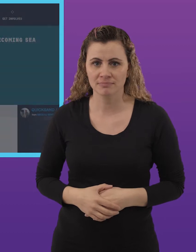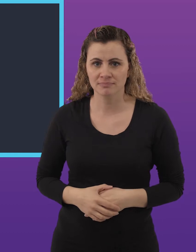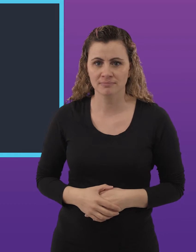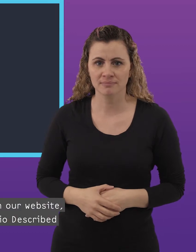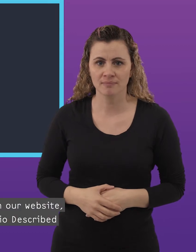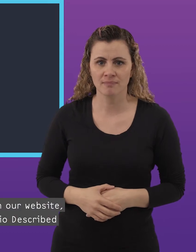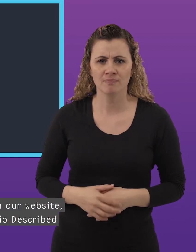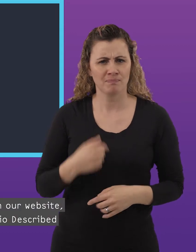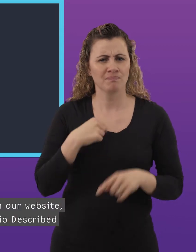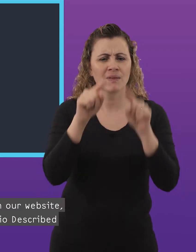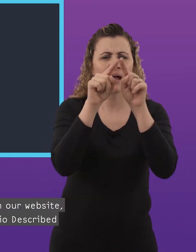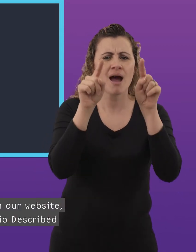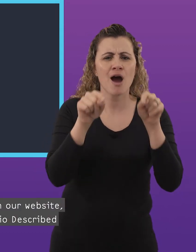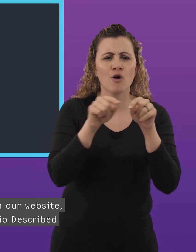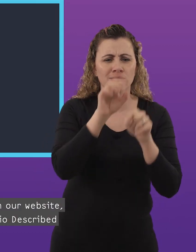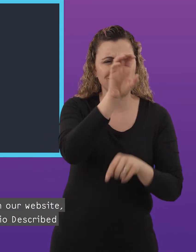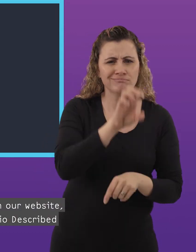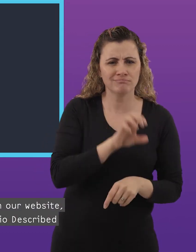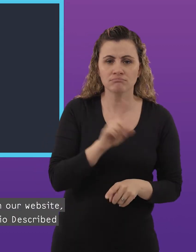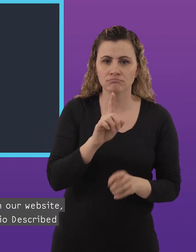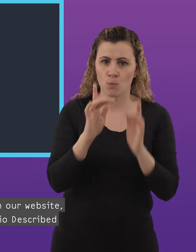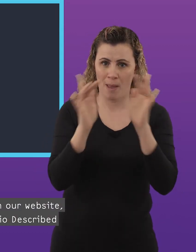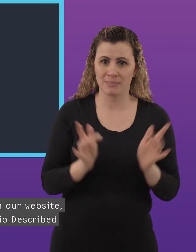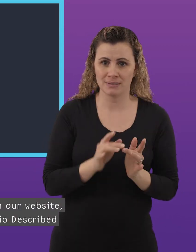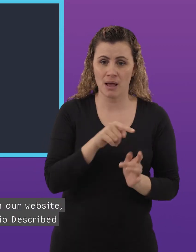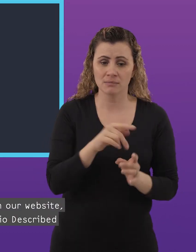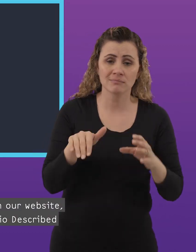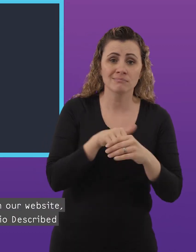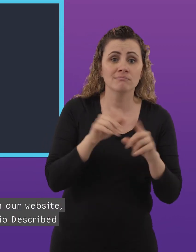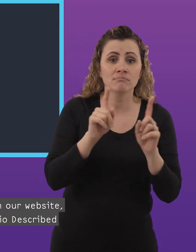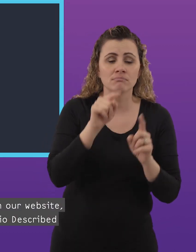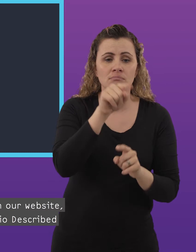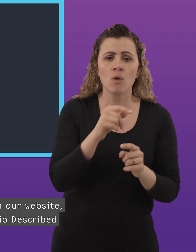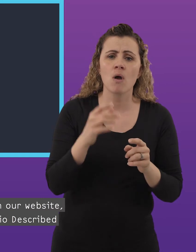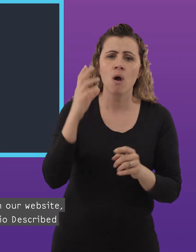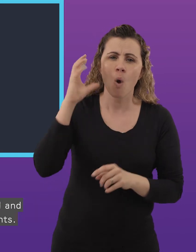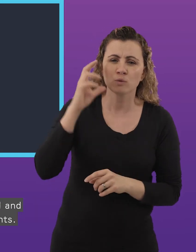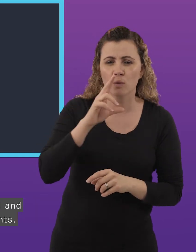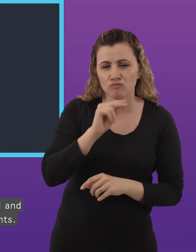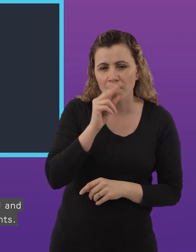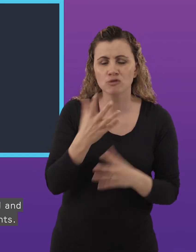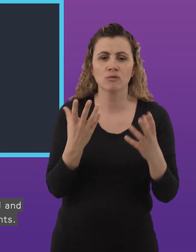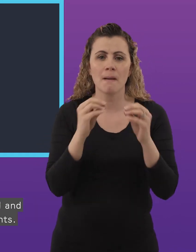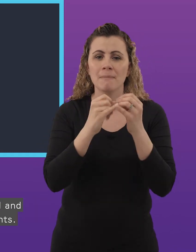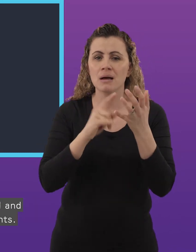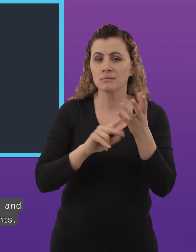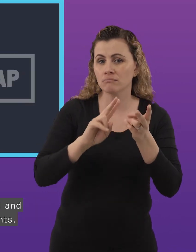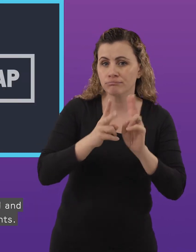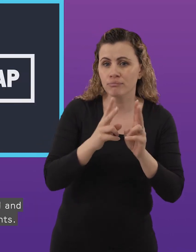we use standard icons on our website including icons for audio described BSL interpreted and captioned events